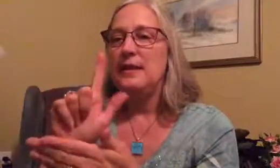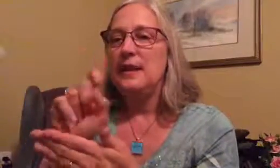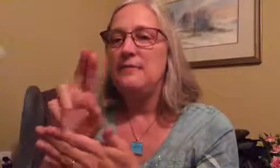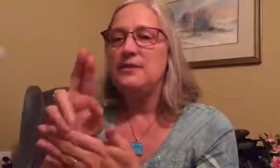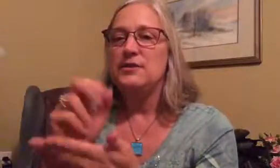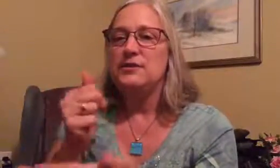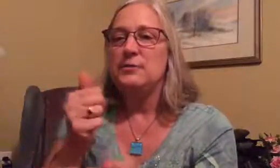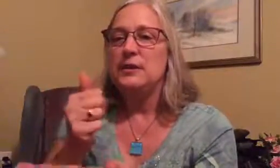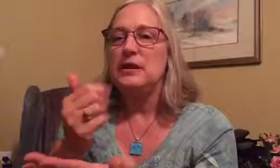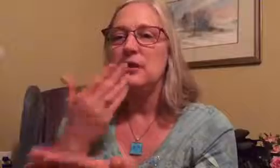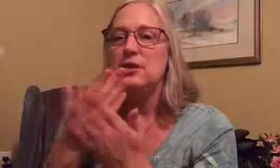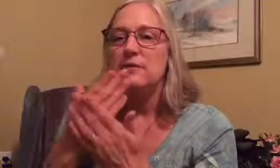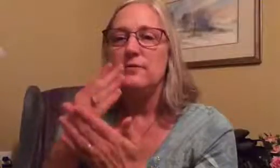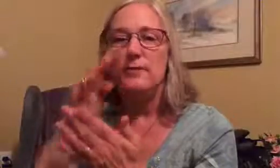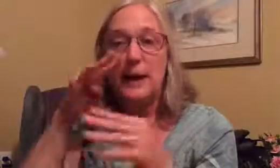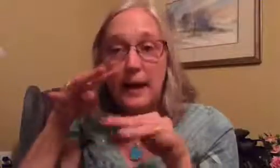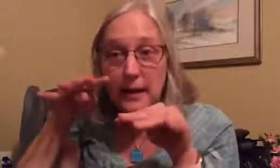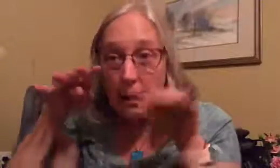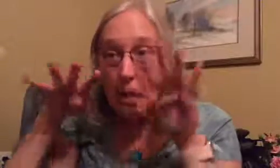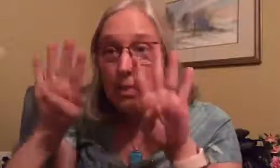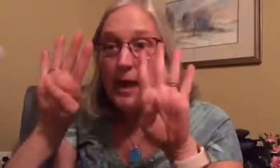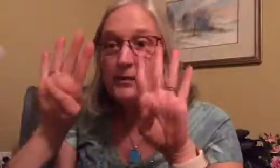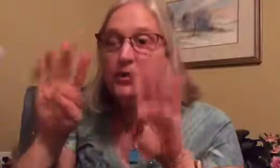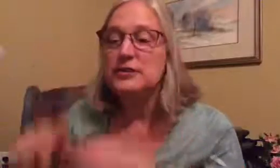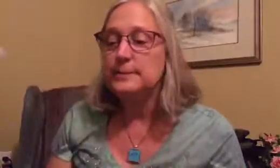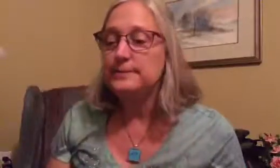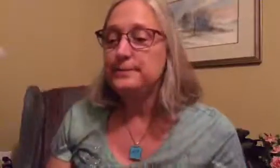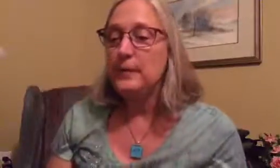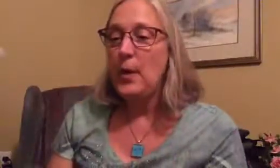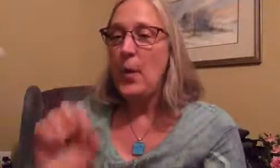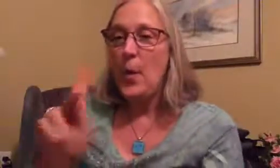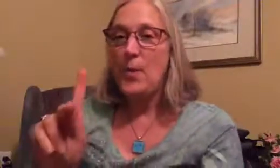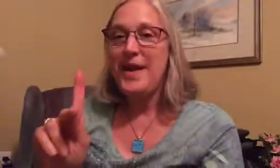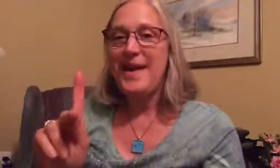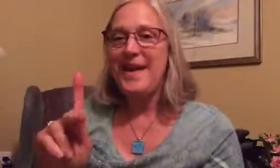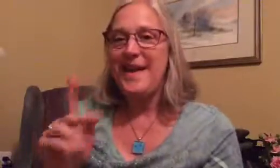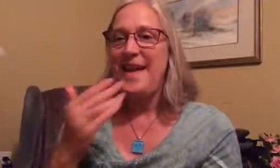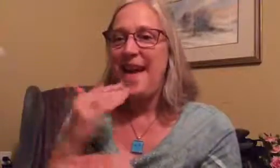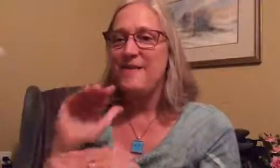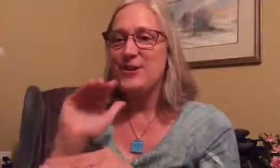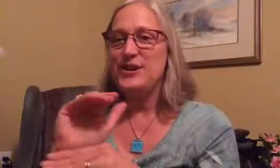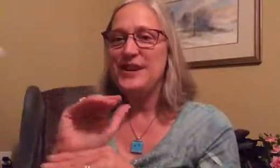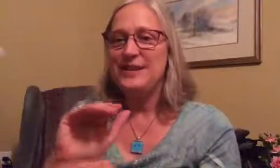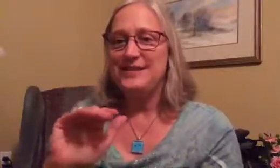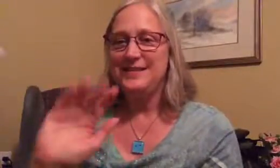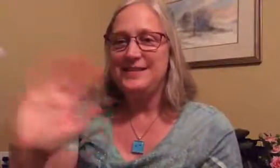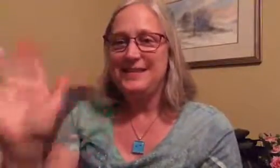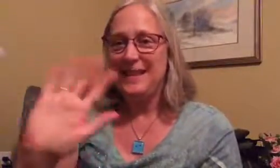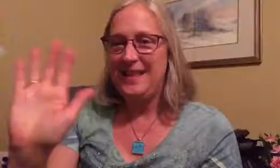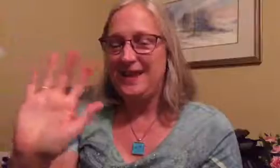the lavender is really good for my glasses, okay, have a good night, see you later.